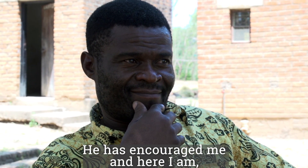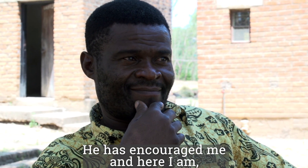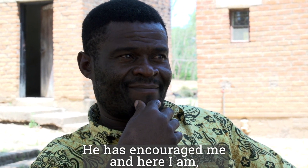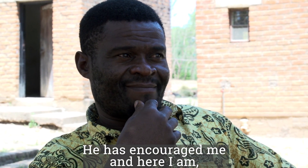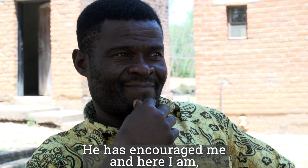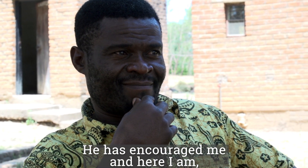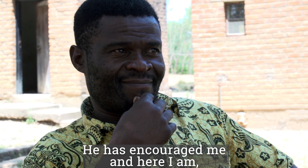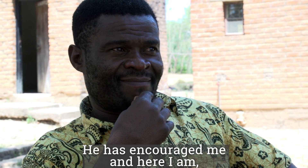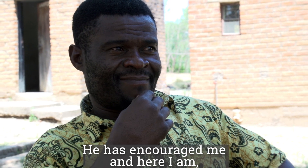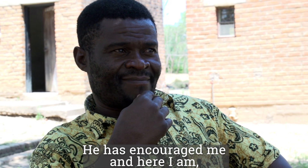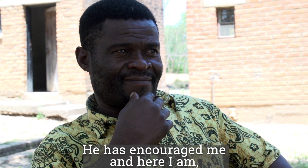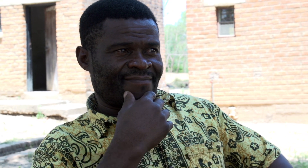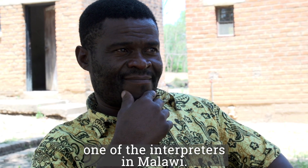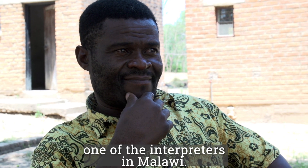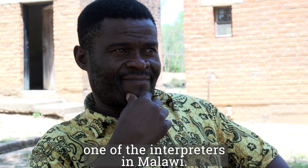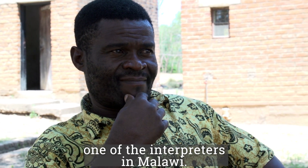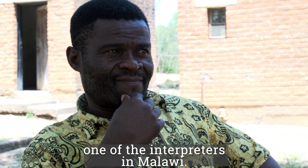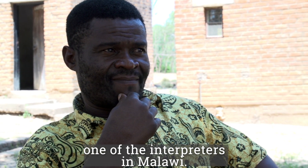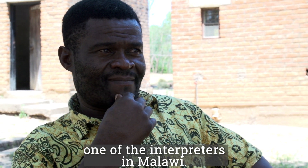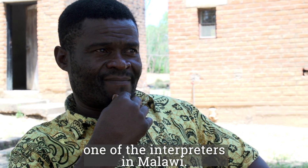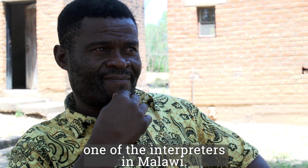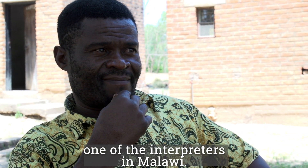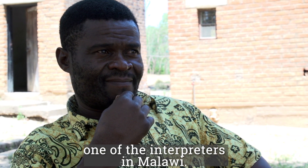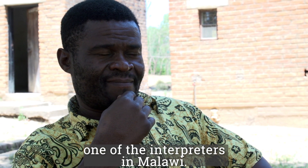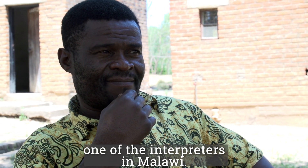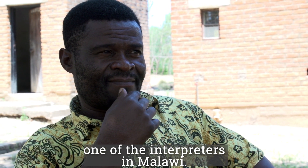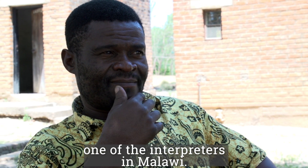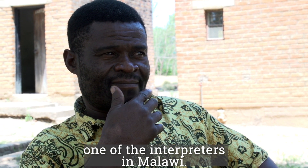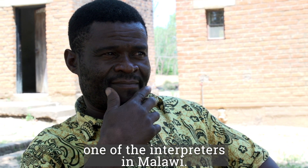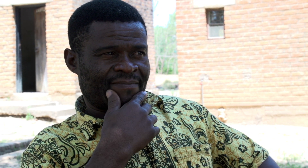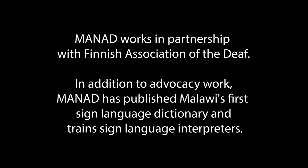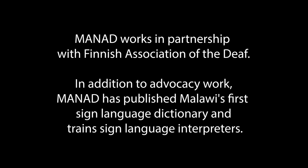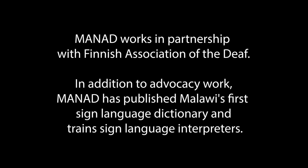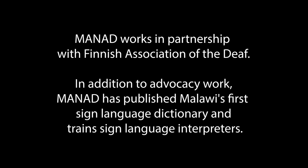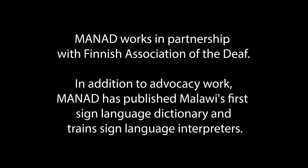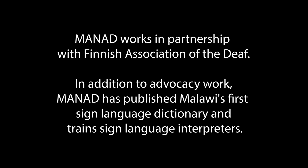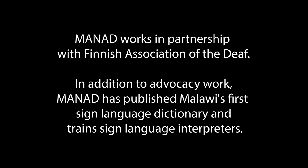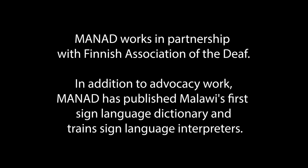me And today here. am as one of the interpreters in Malawi